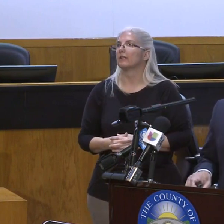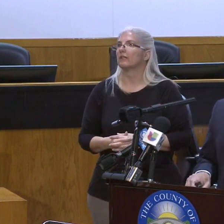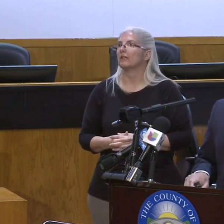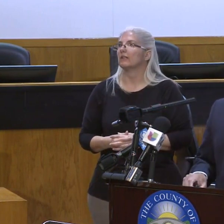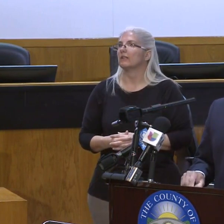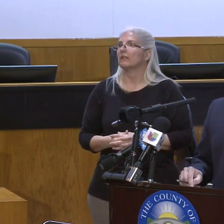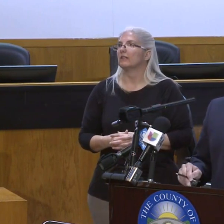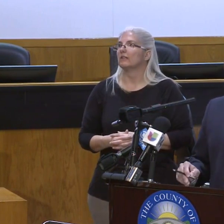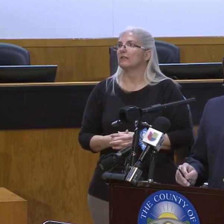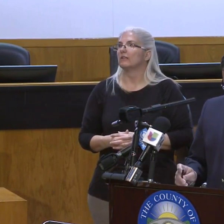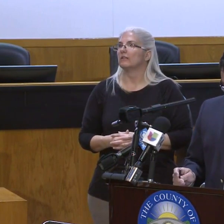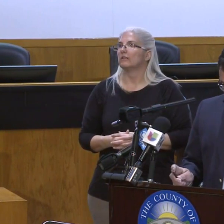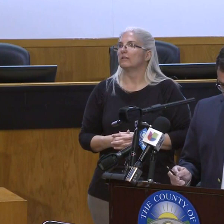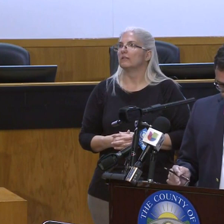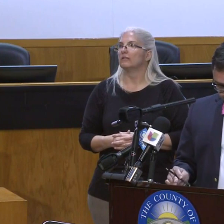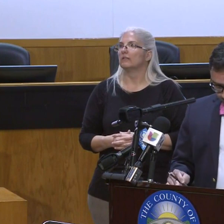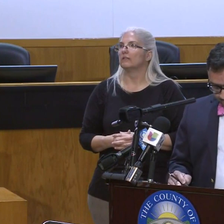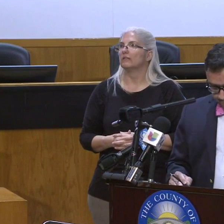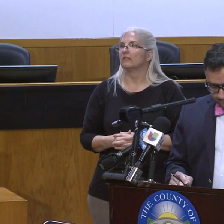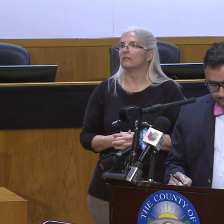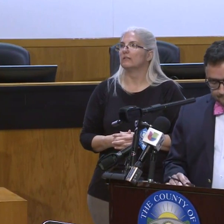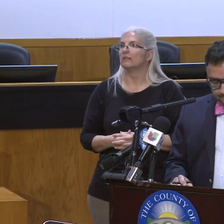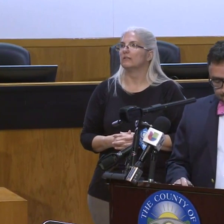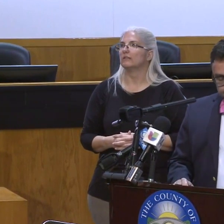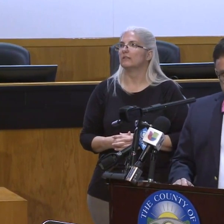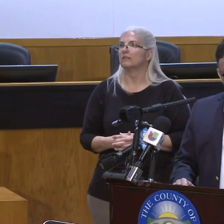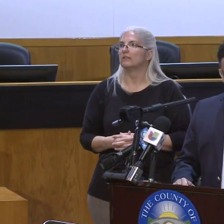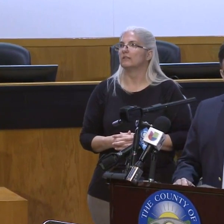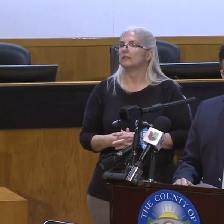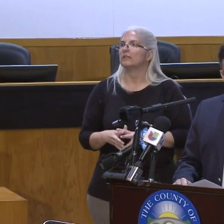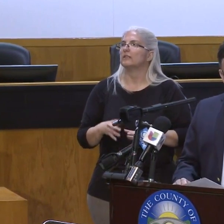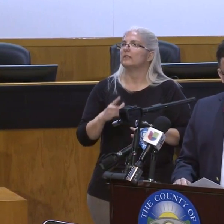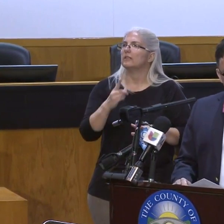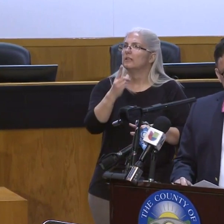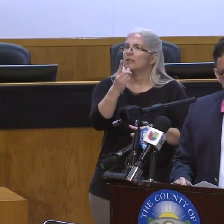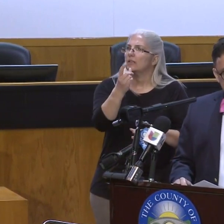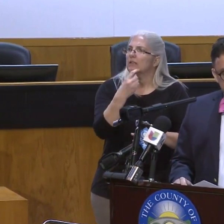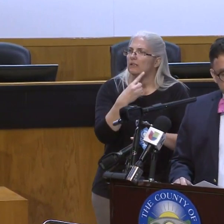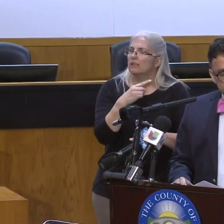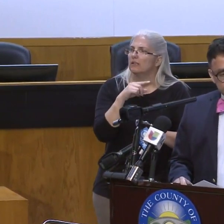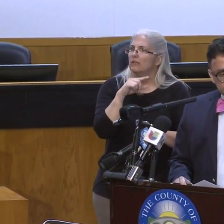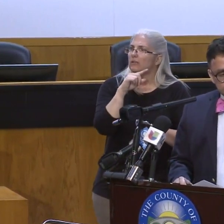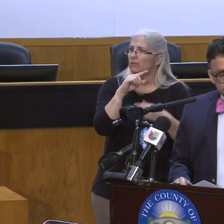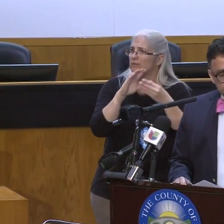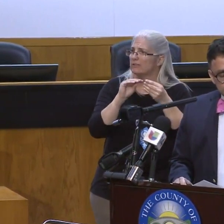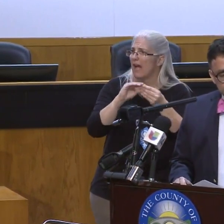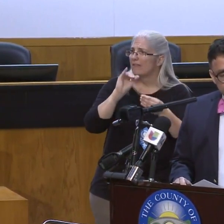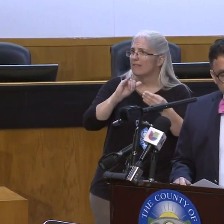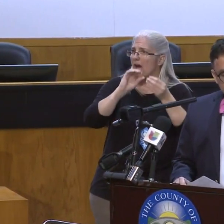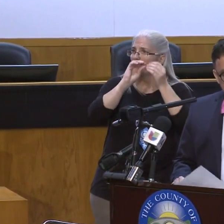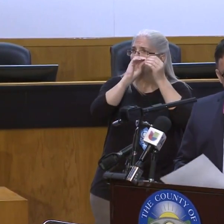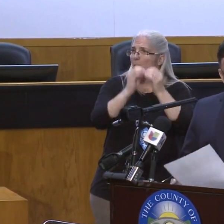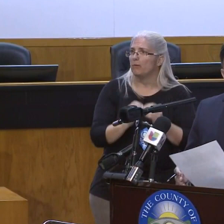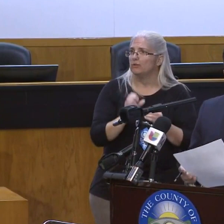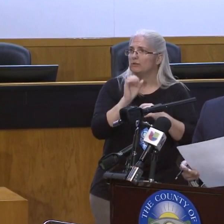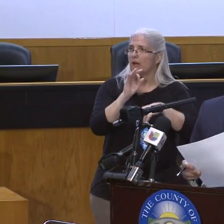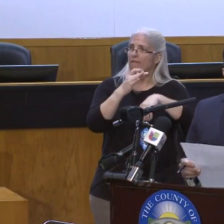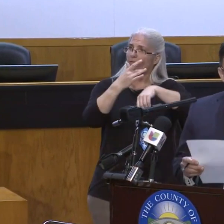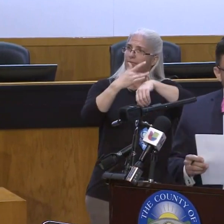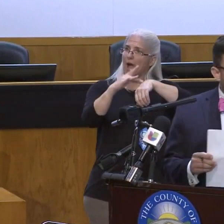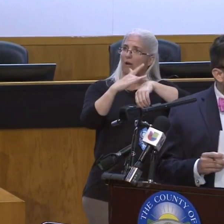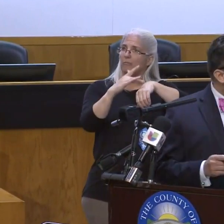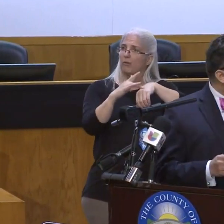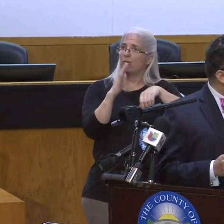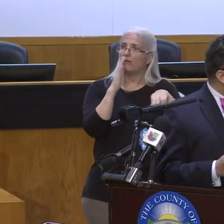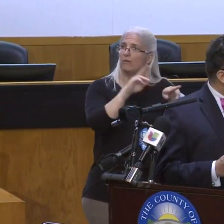the list of numbers for various facilities and translators that are available. Do you have similar figures for how many have been taken up so far by any focus on those patients?